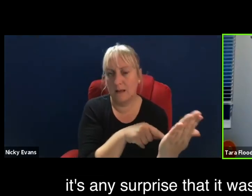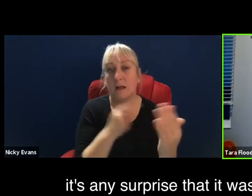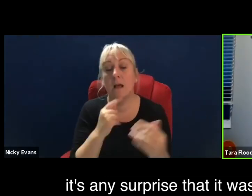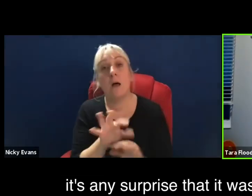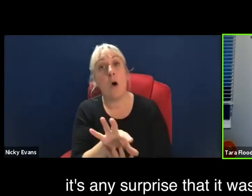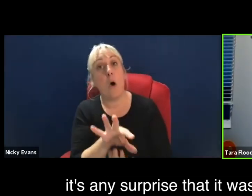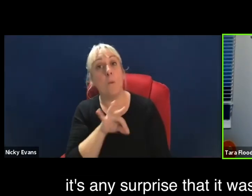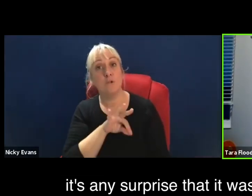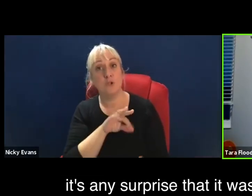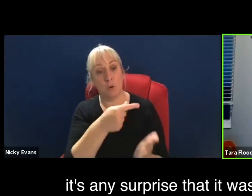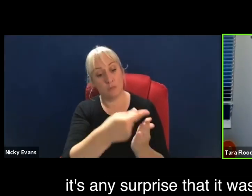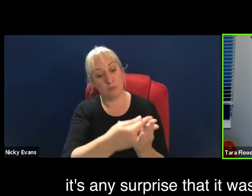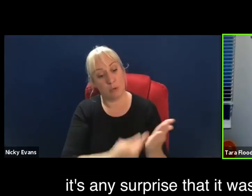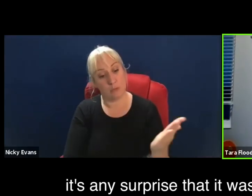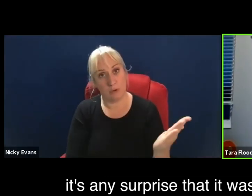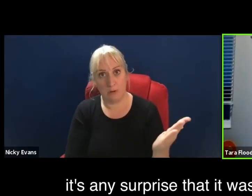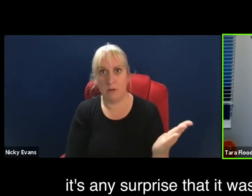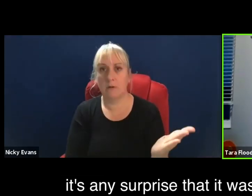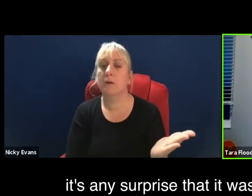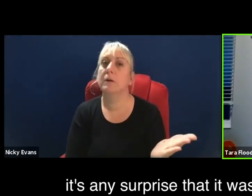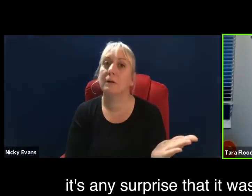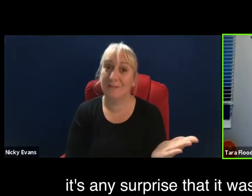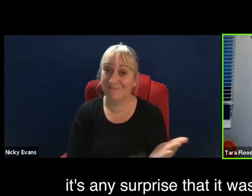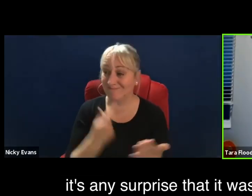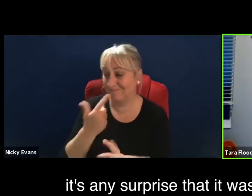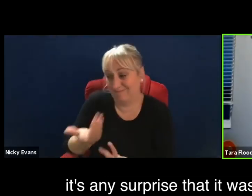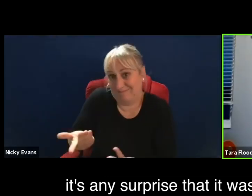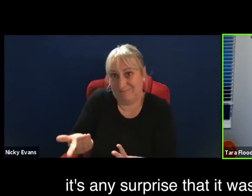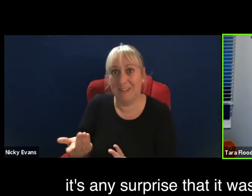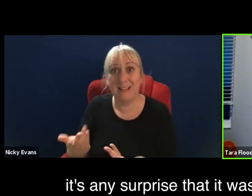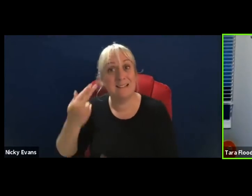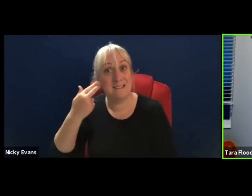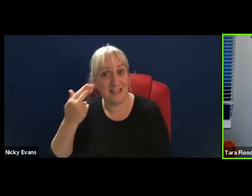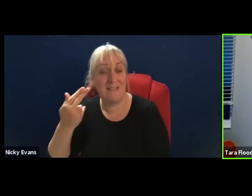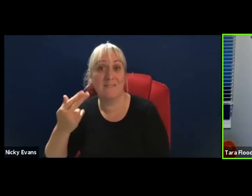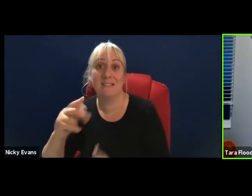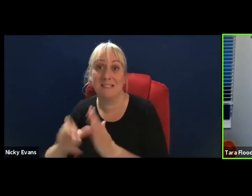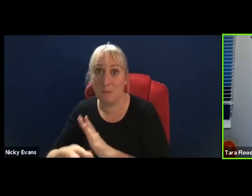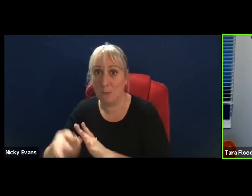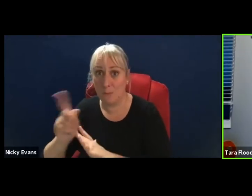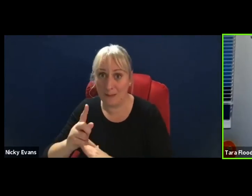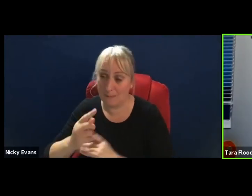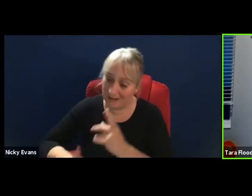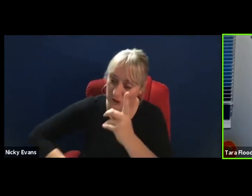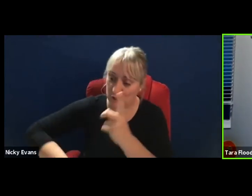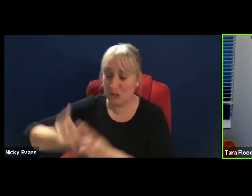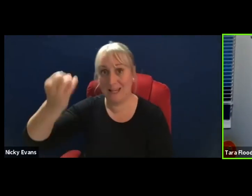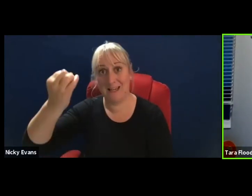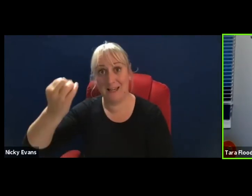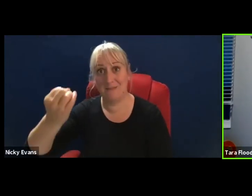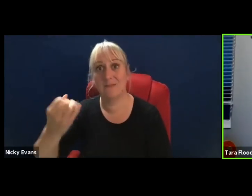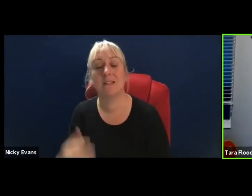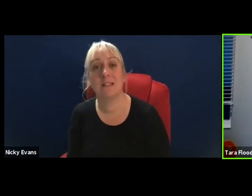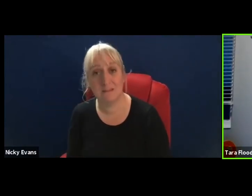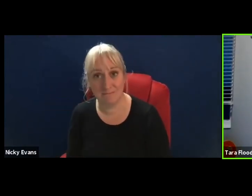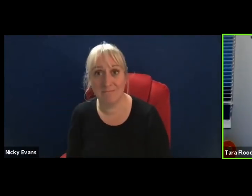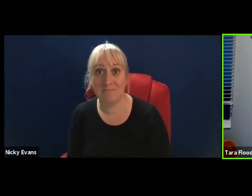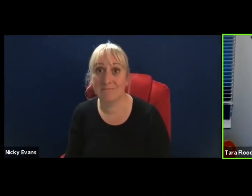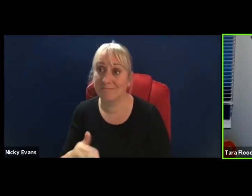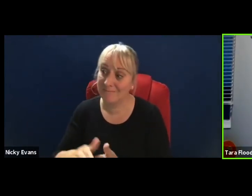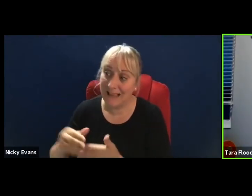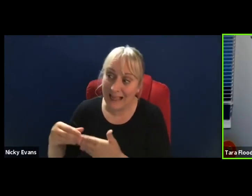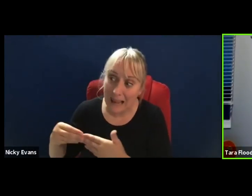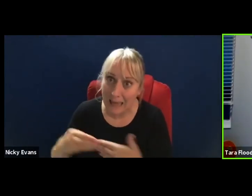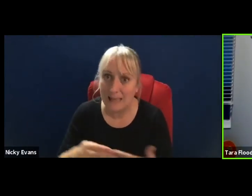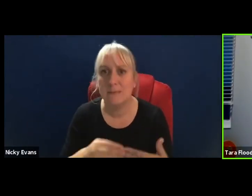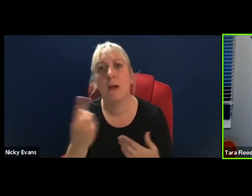I don't think it's any surprise that it was down to disabled people's activism, again, led by DPAC, that triggered the